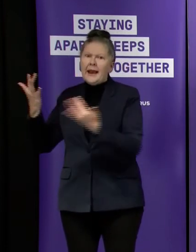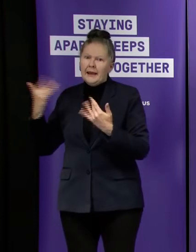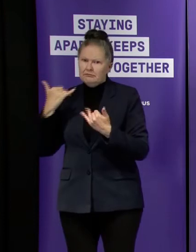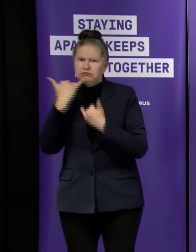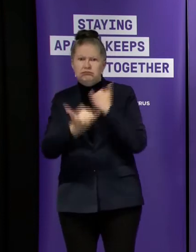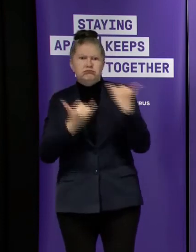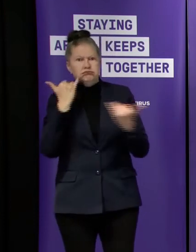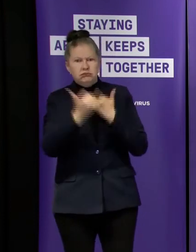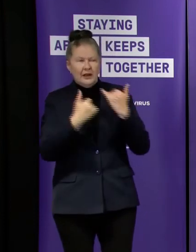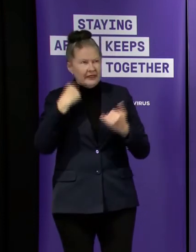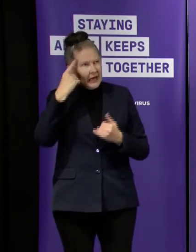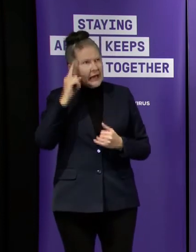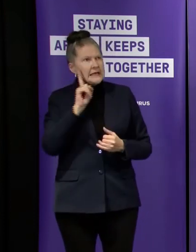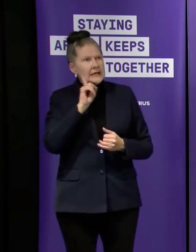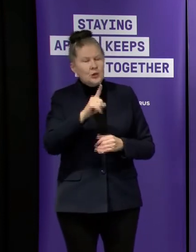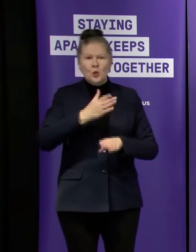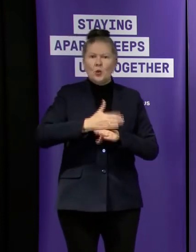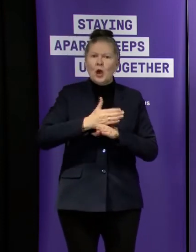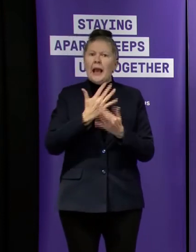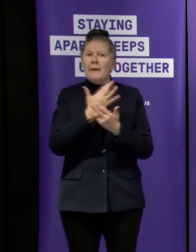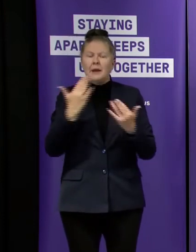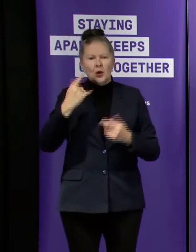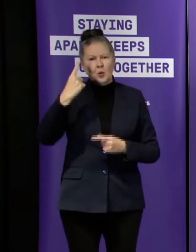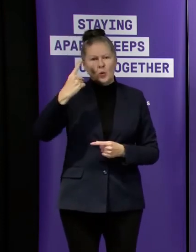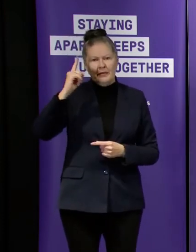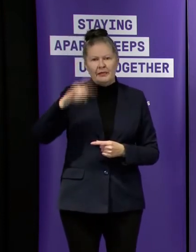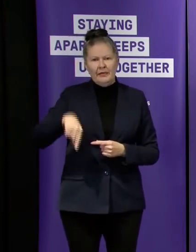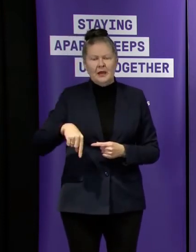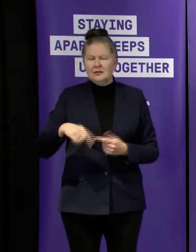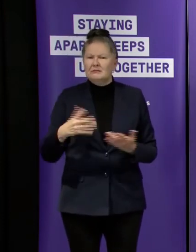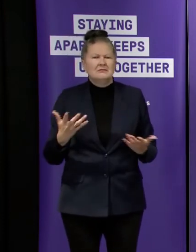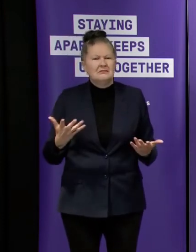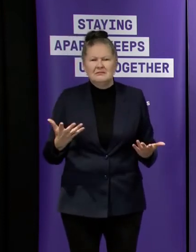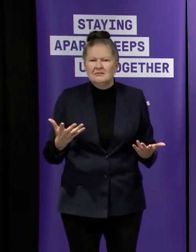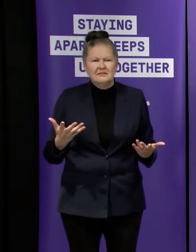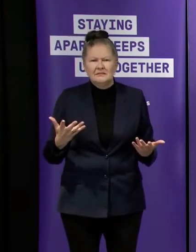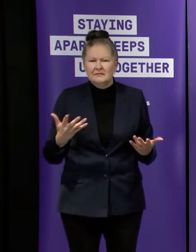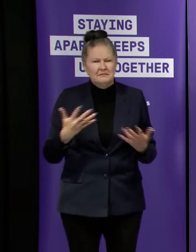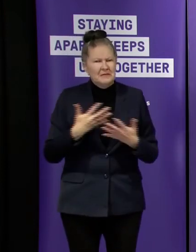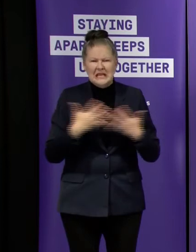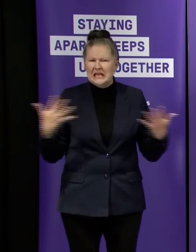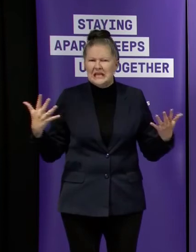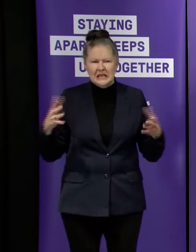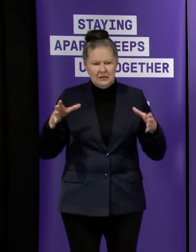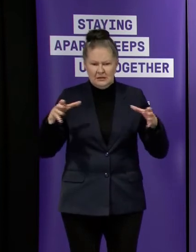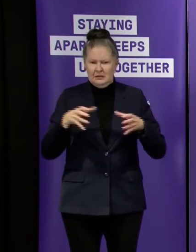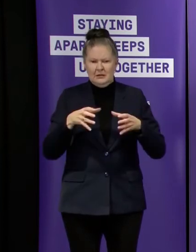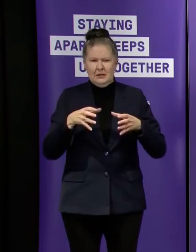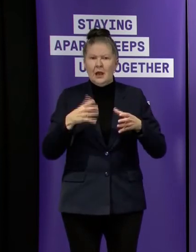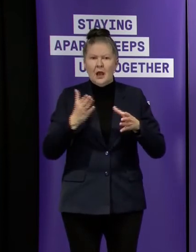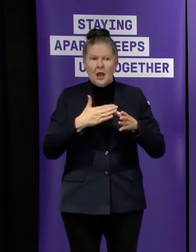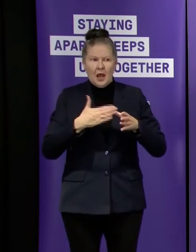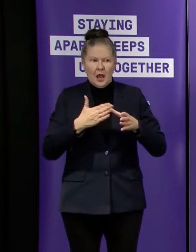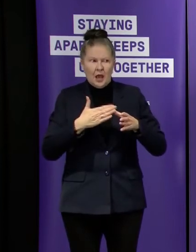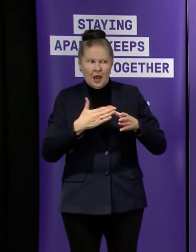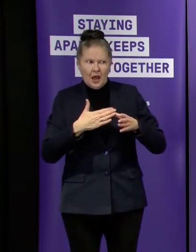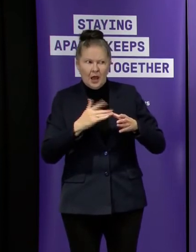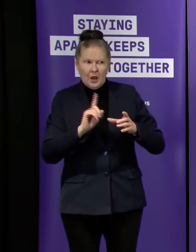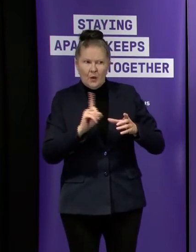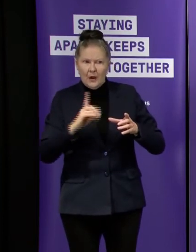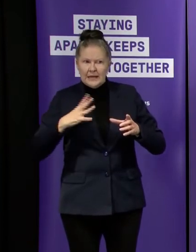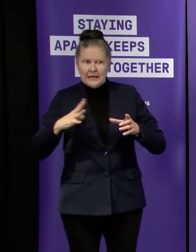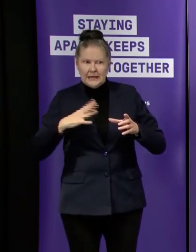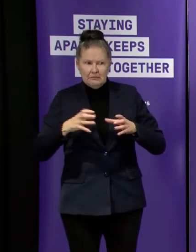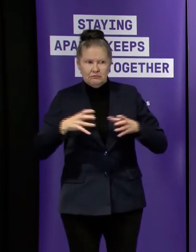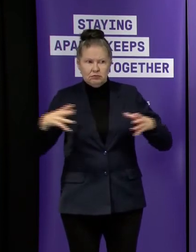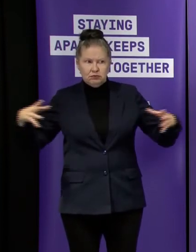think was 1000 so it's a massive team and it it sort of flexes based on the challenge of the